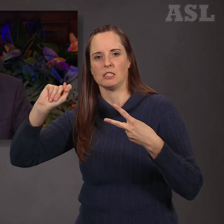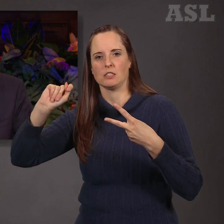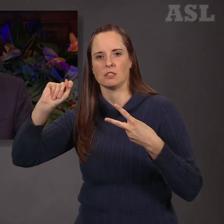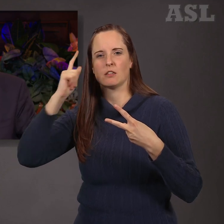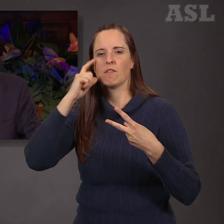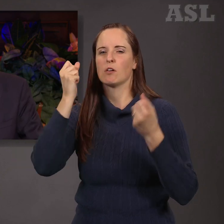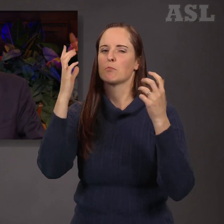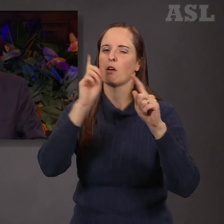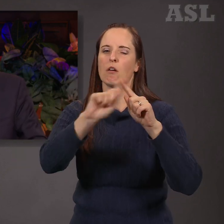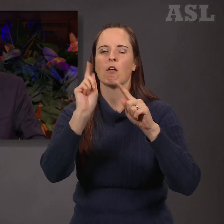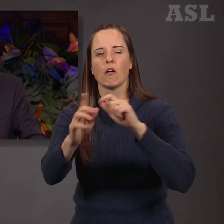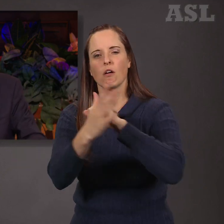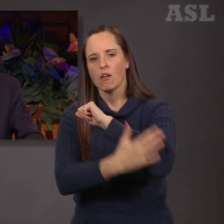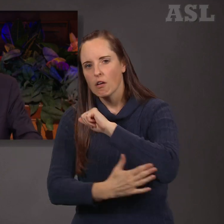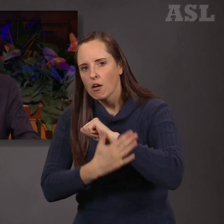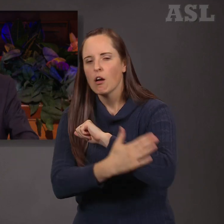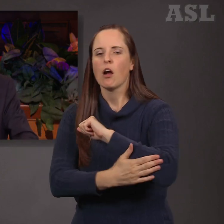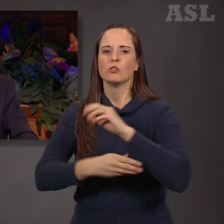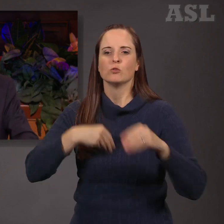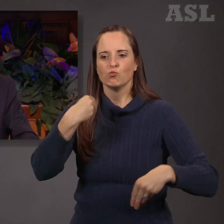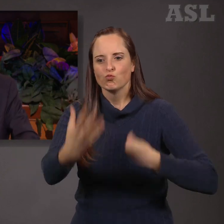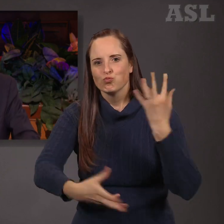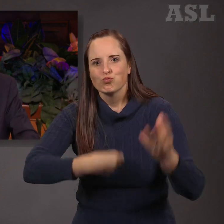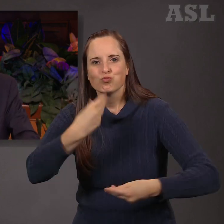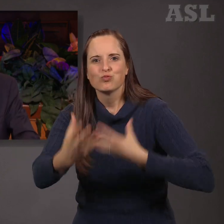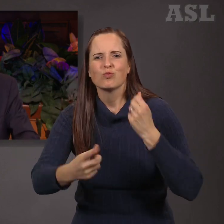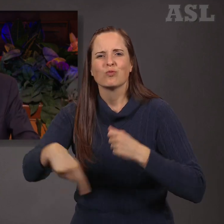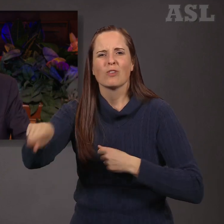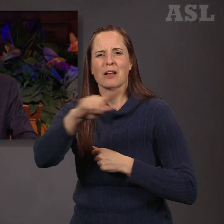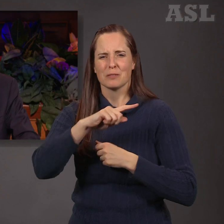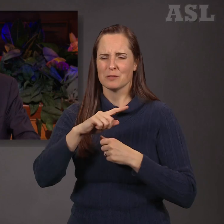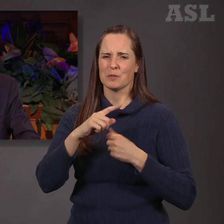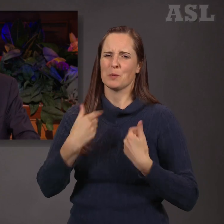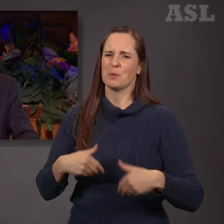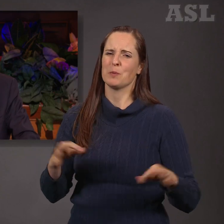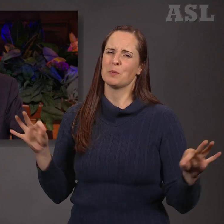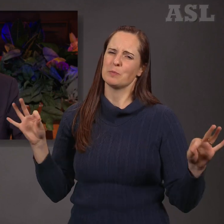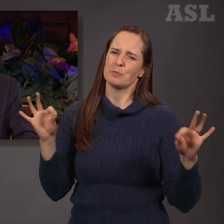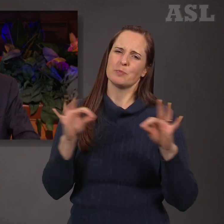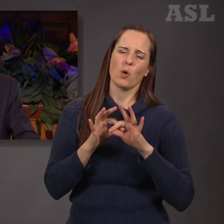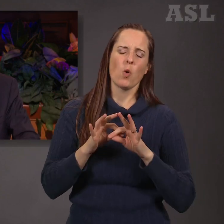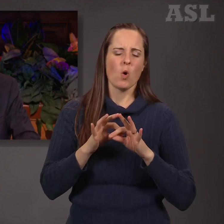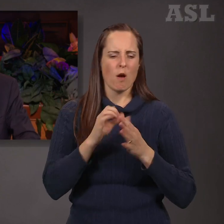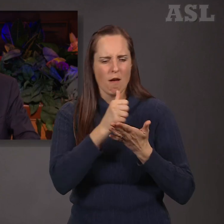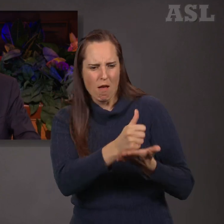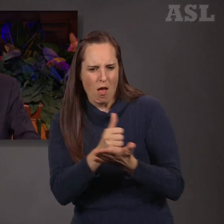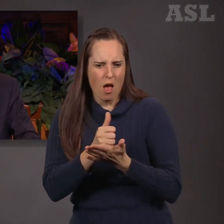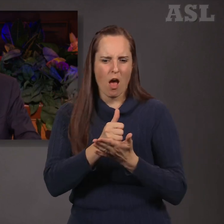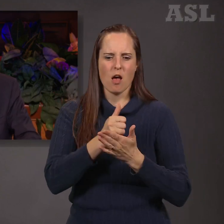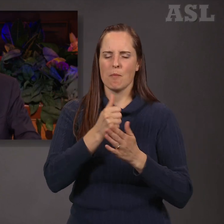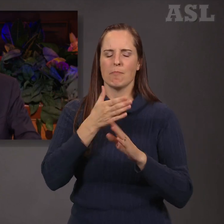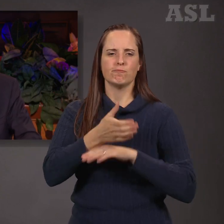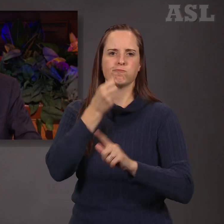countries, have provided the children of God crucial relief during natural disasters and conflicts.